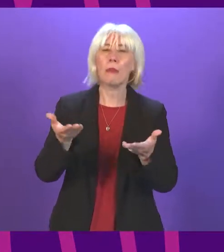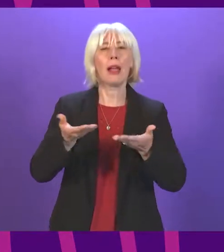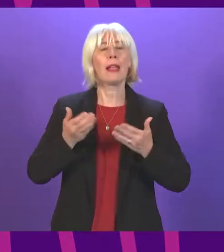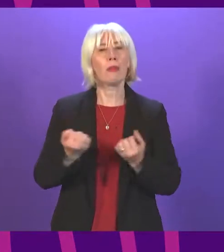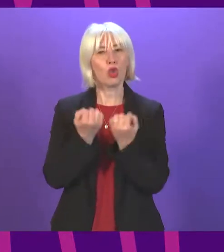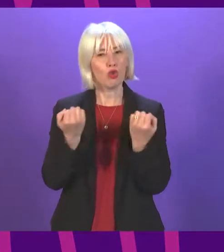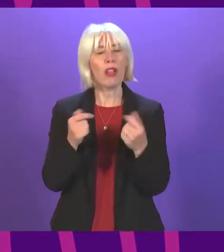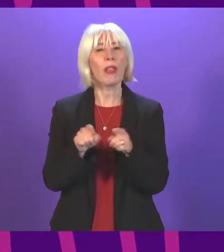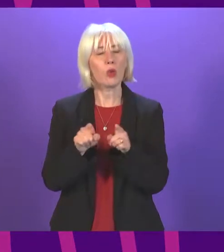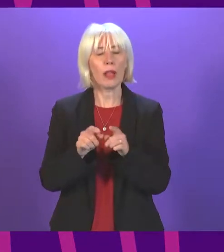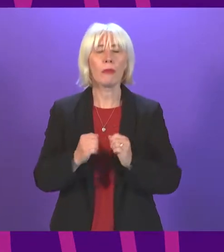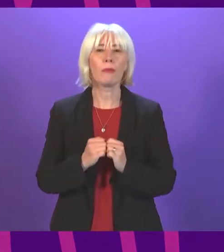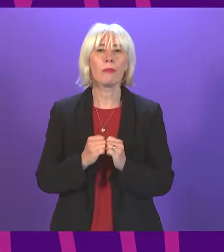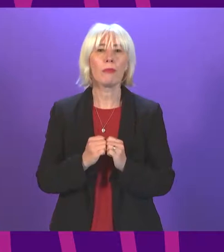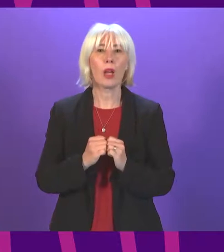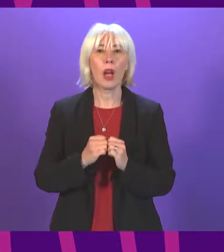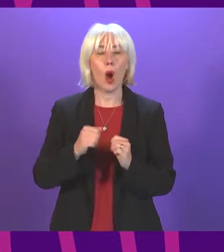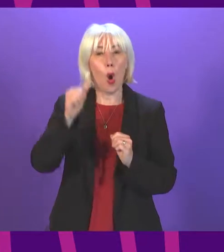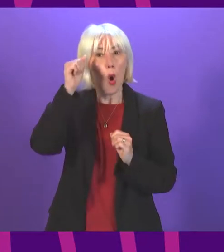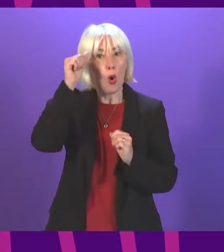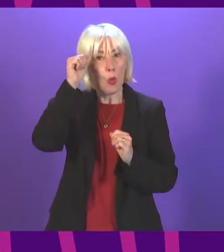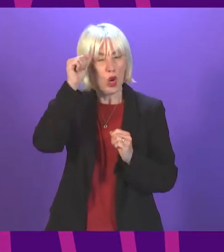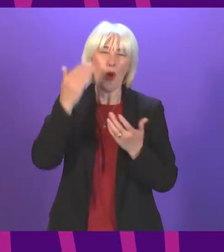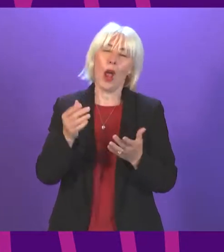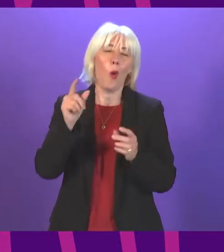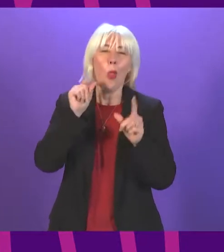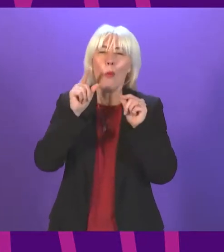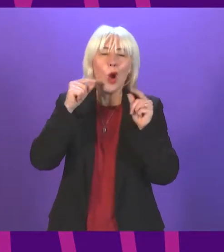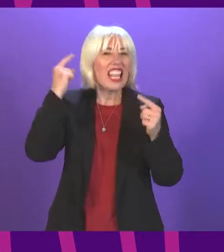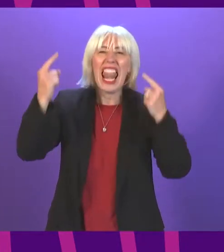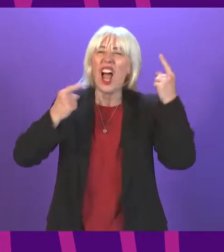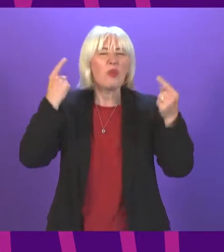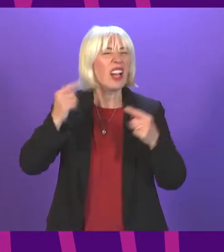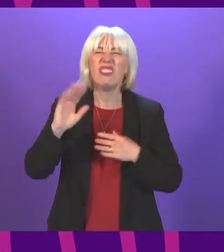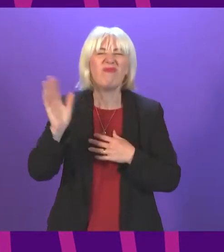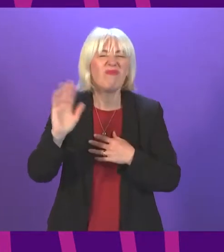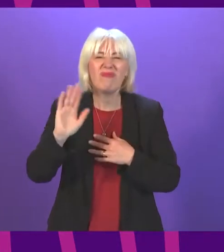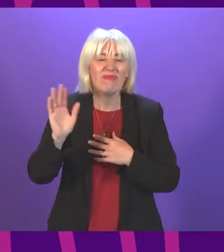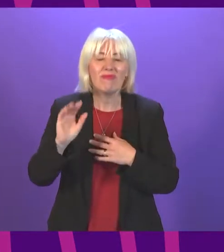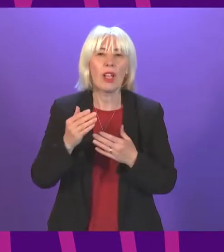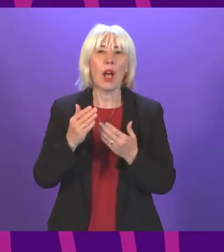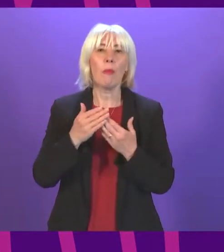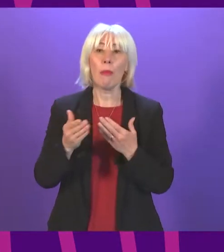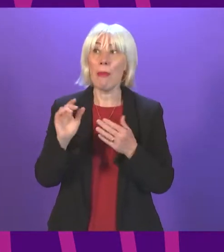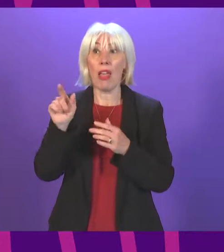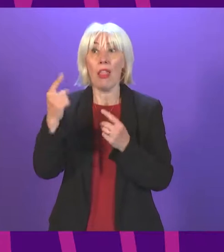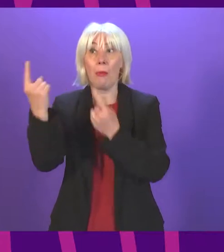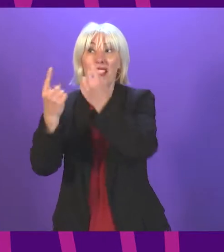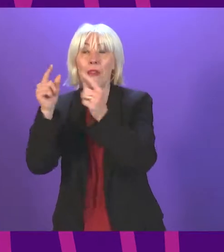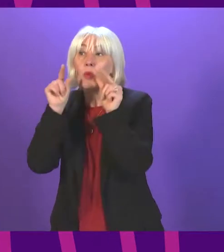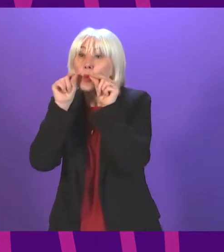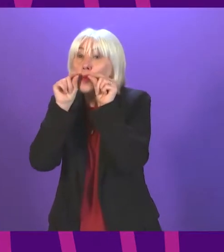WE KNOW NOW THAT IT WASN'T THAT THE BIRDS WERE SINGING LOUDER. IN FACT, IN SOME CASES, THEY WERE SINGING MORE QUIETLY,